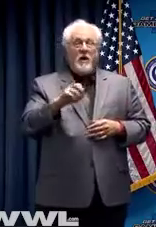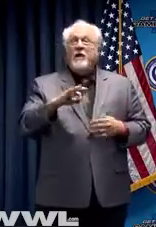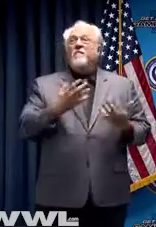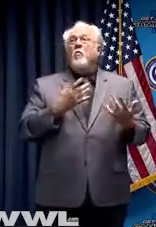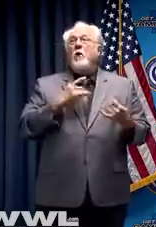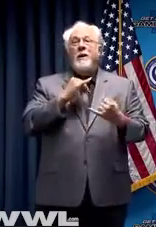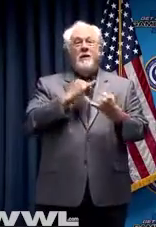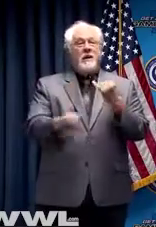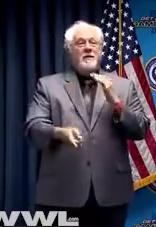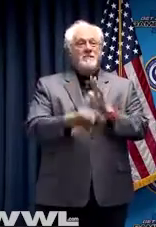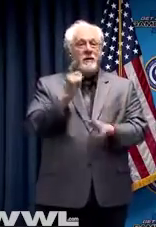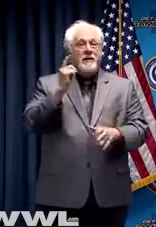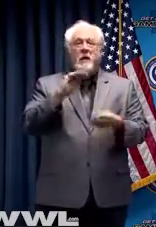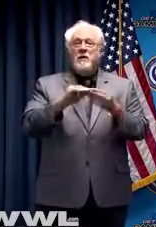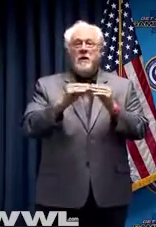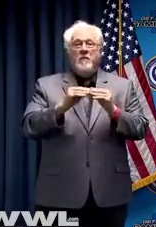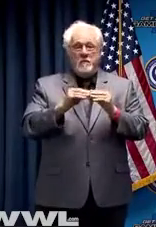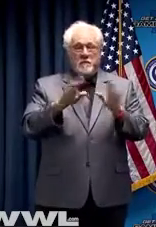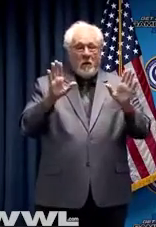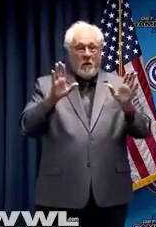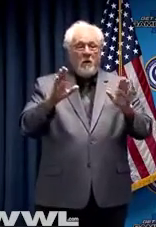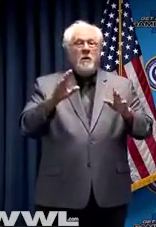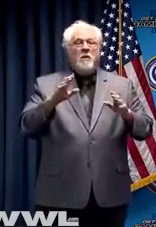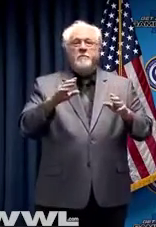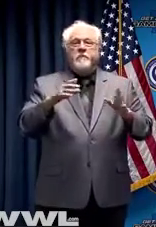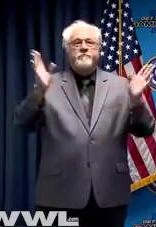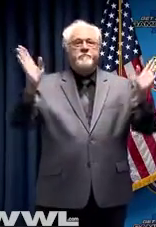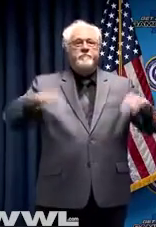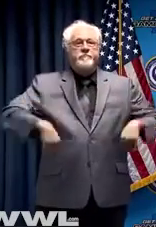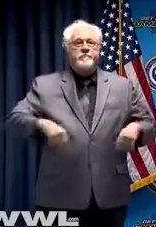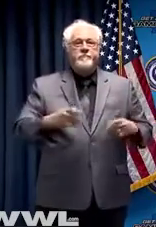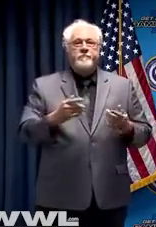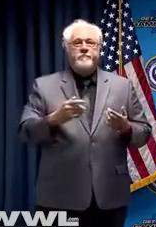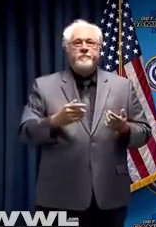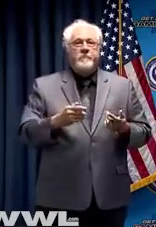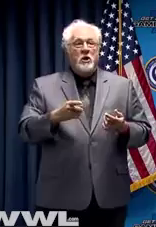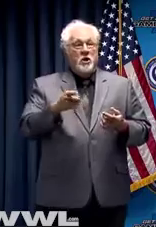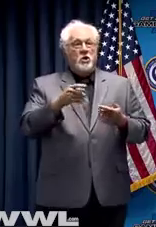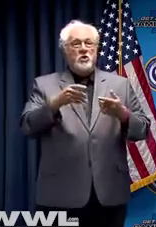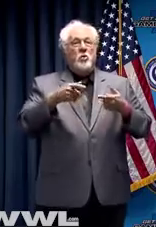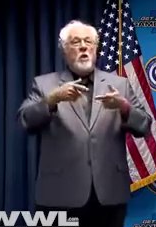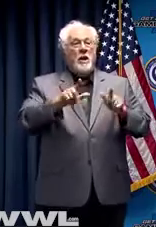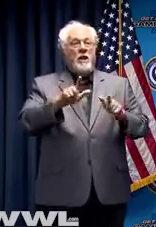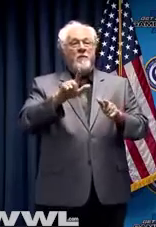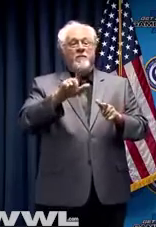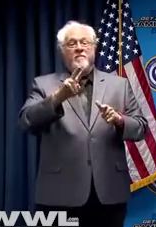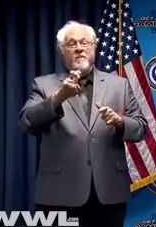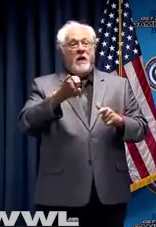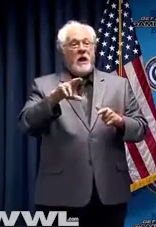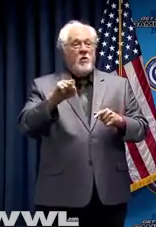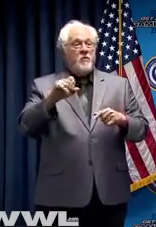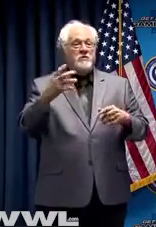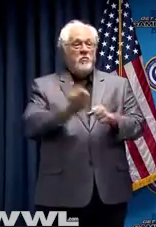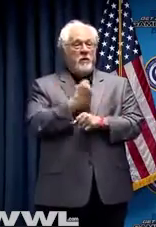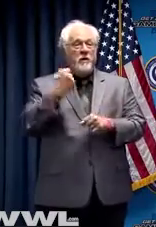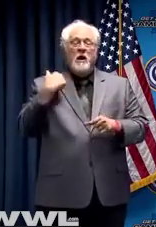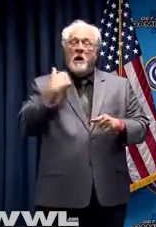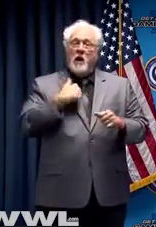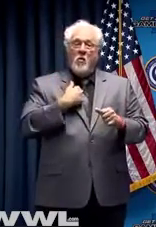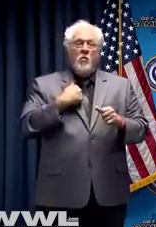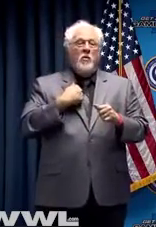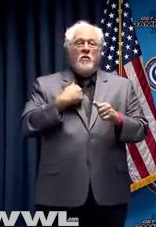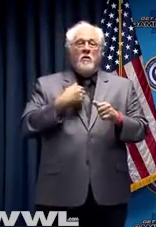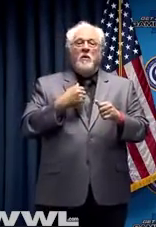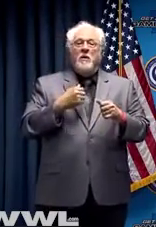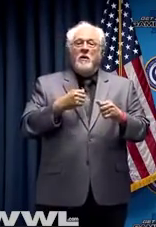wait until the numbers grab your attention, guess what? You just let the virus win. And we have been behind this